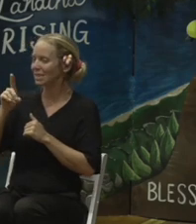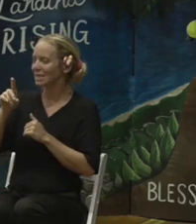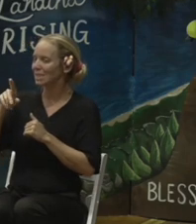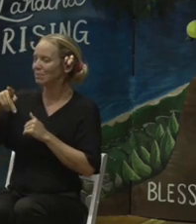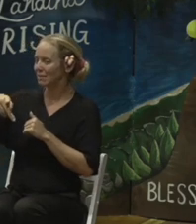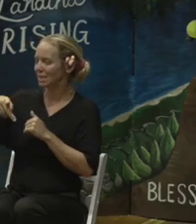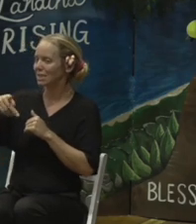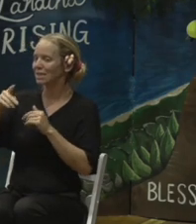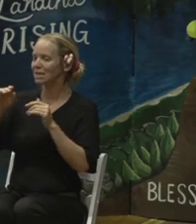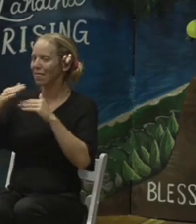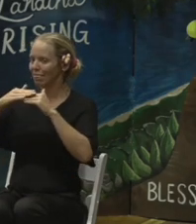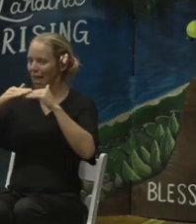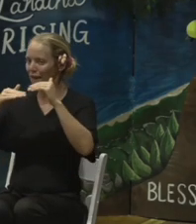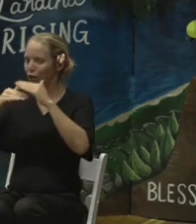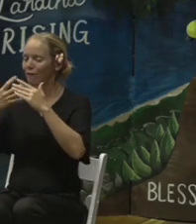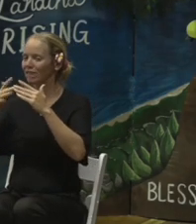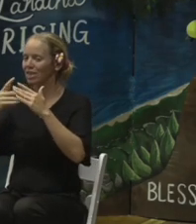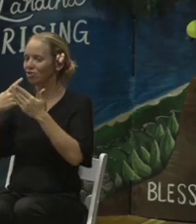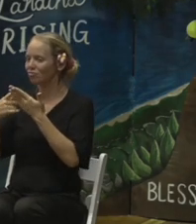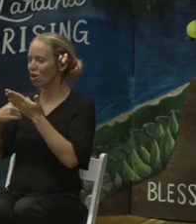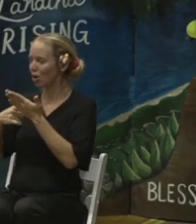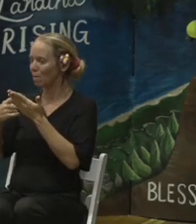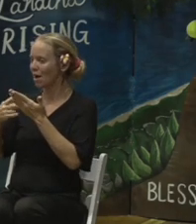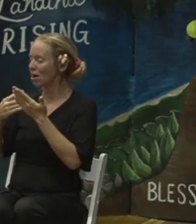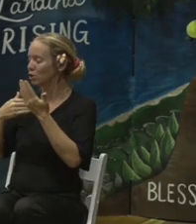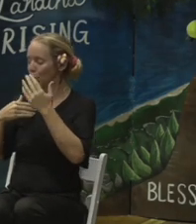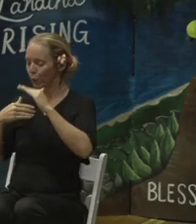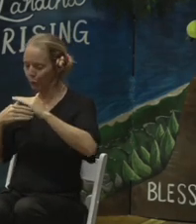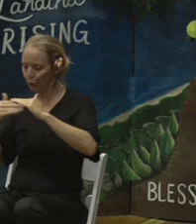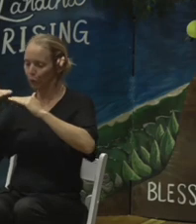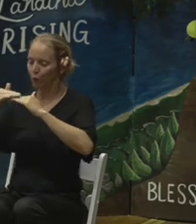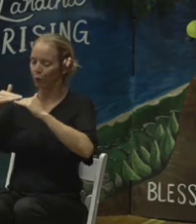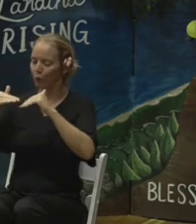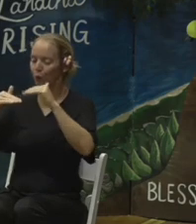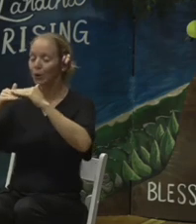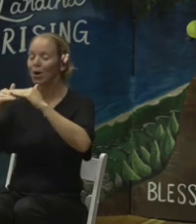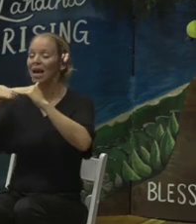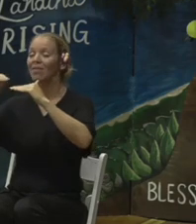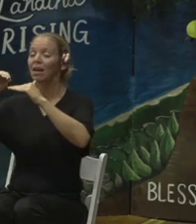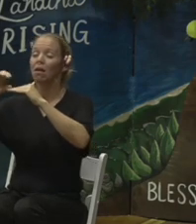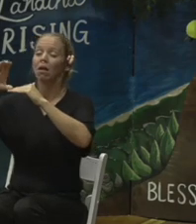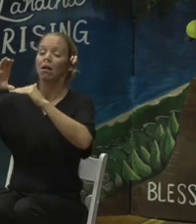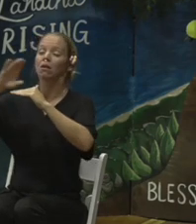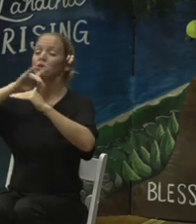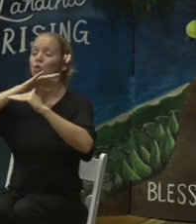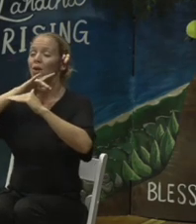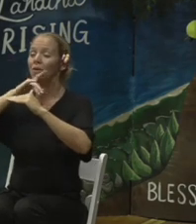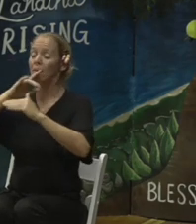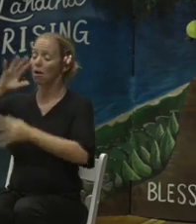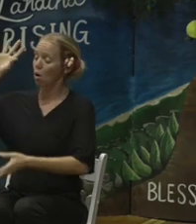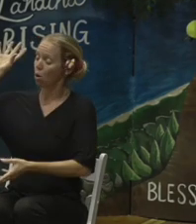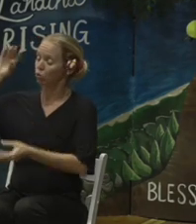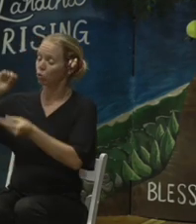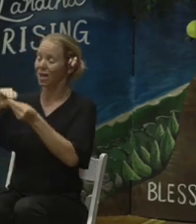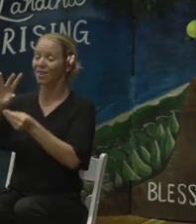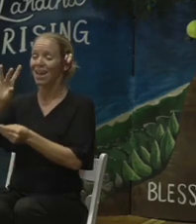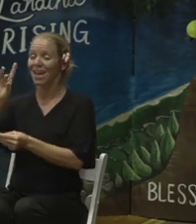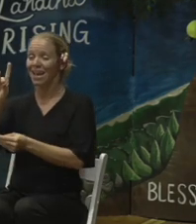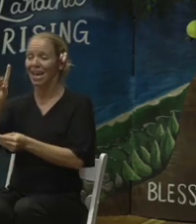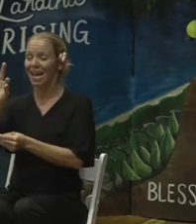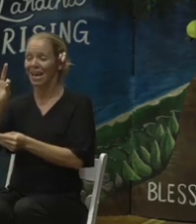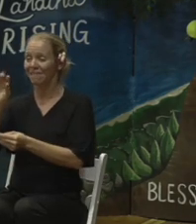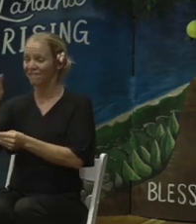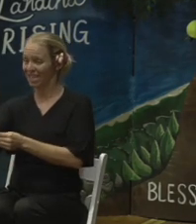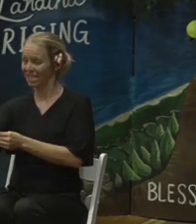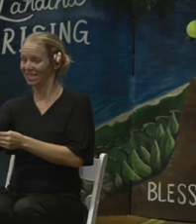then you have another three feet of low permeable soil. For a total of eight feet of section.